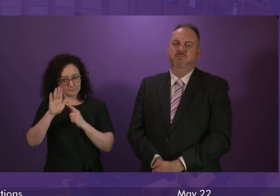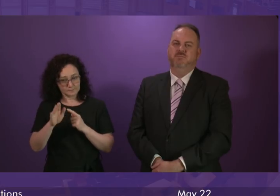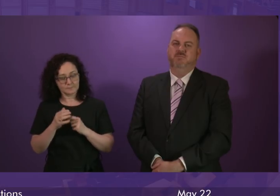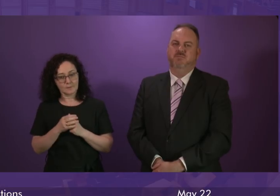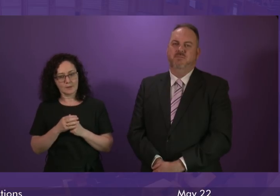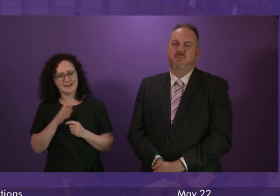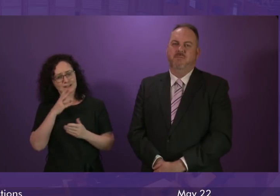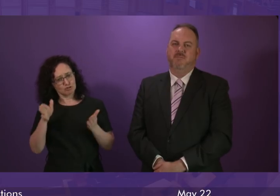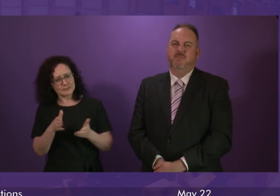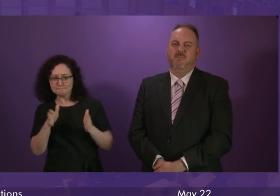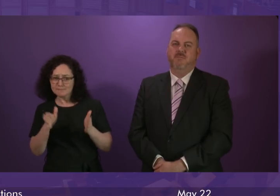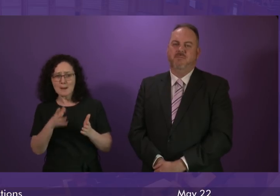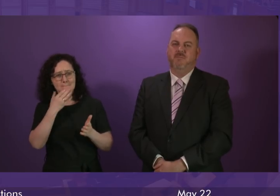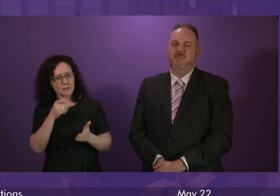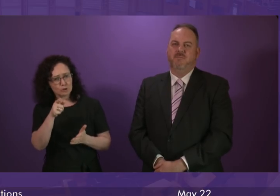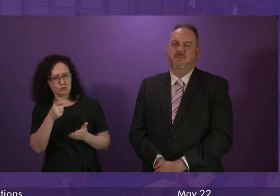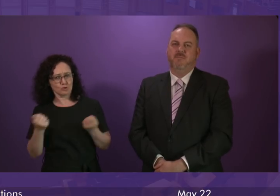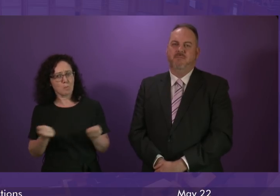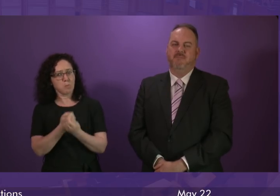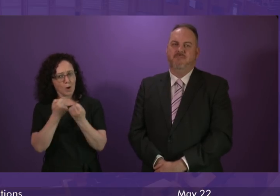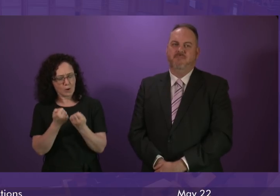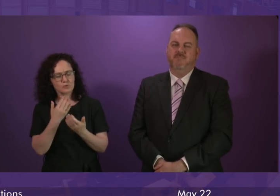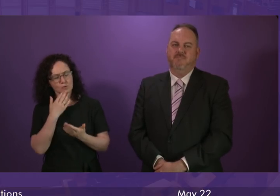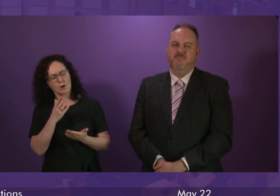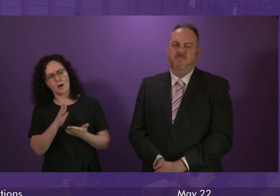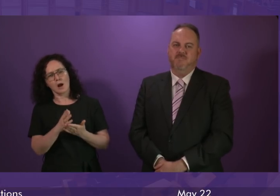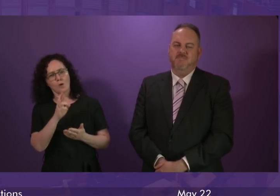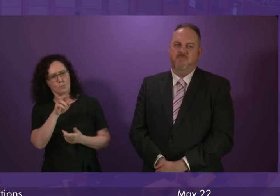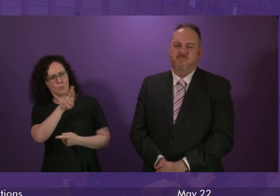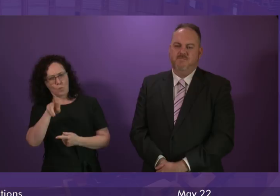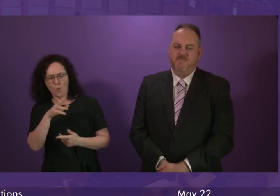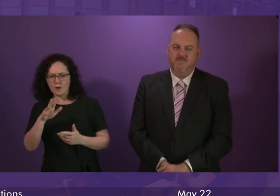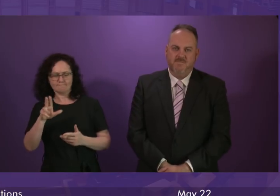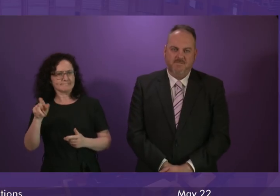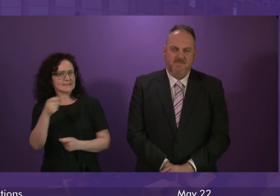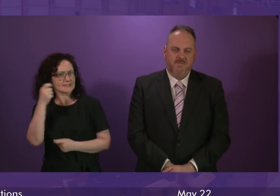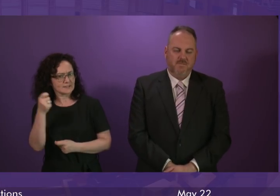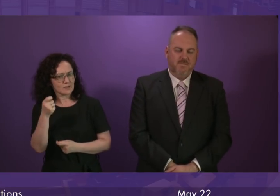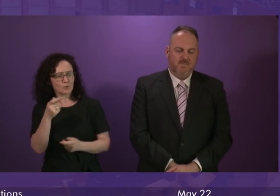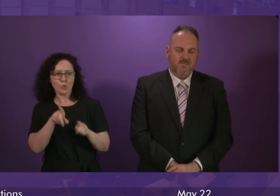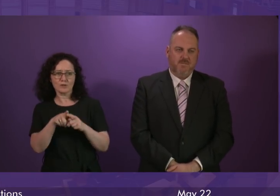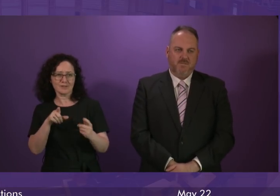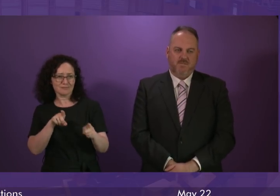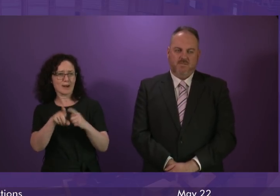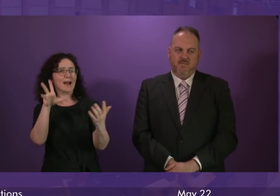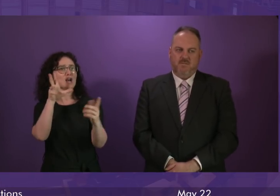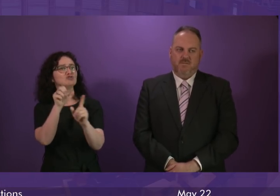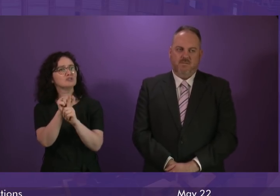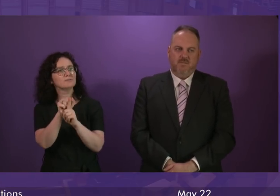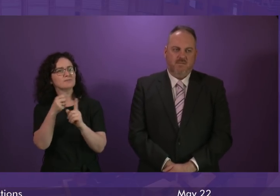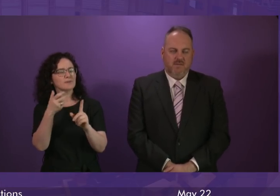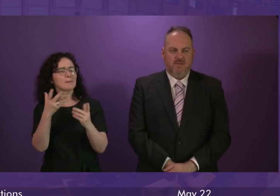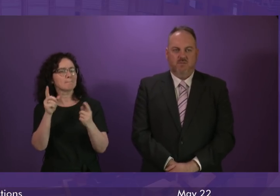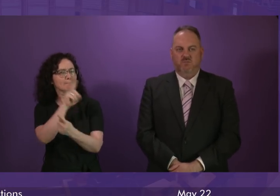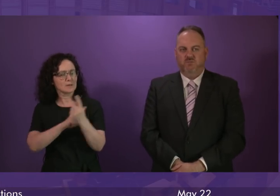regulatory power, so I certainly wish Bob Doris and Patrick Grady well in seeking a meeting to press that case. The Scottish